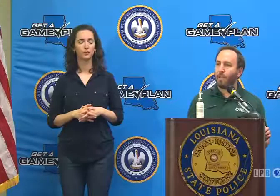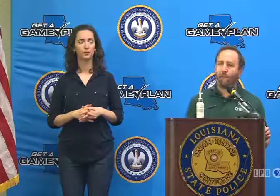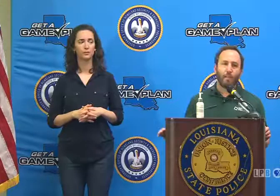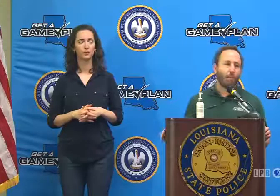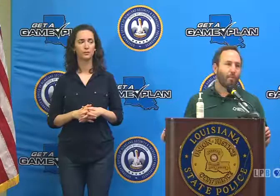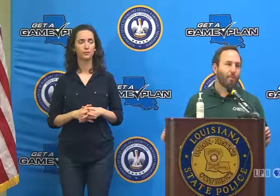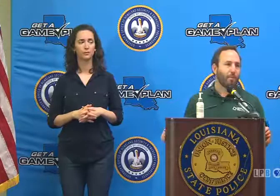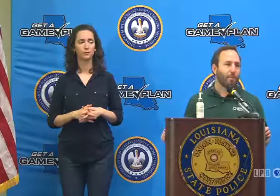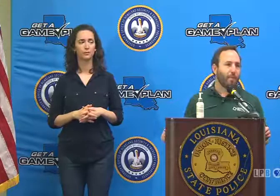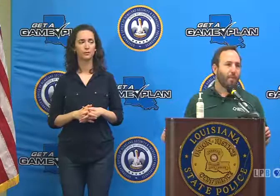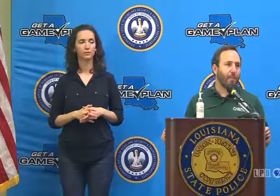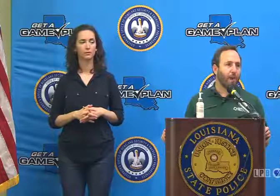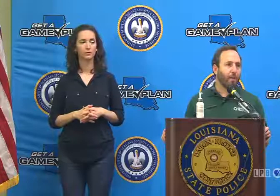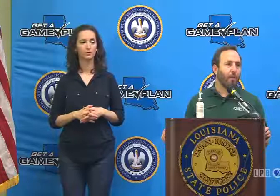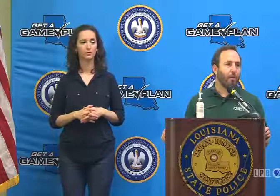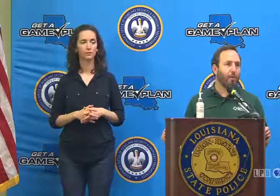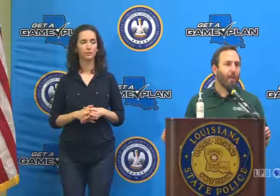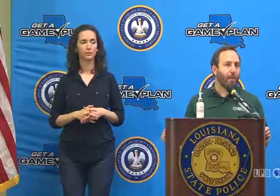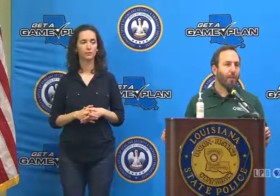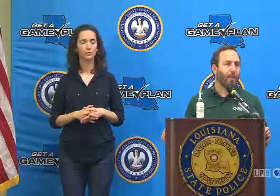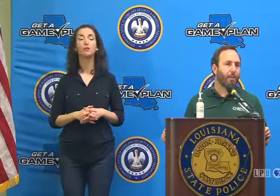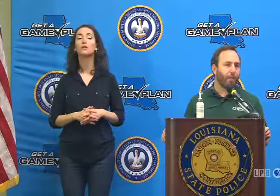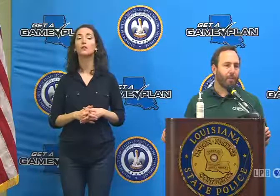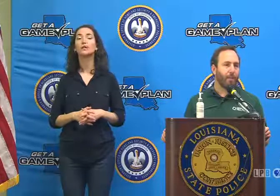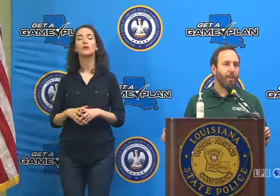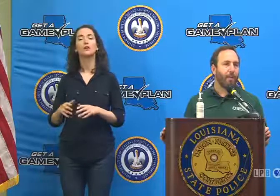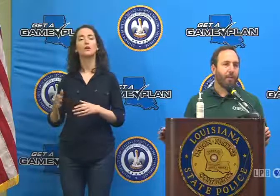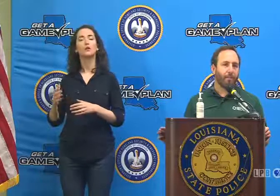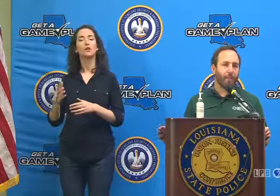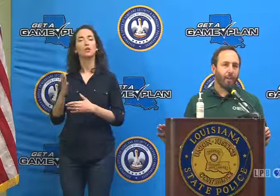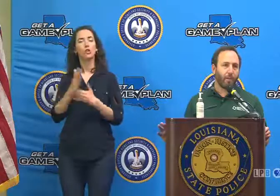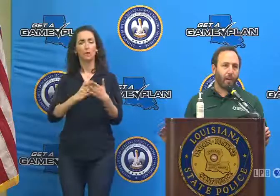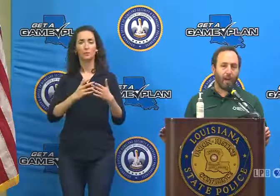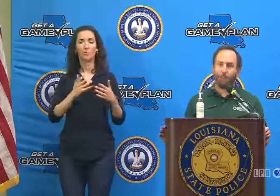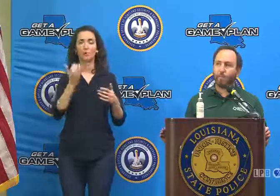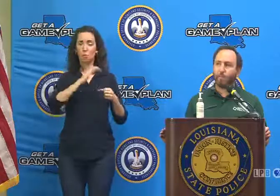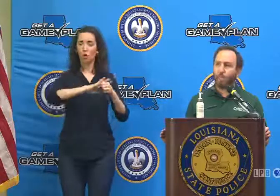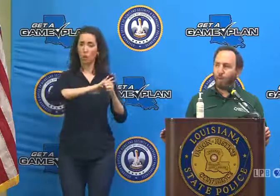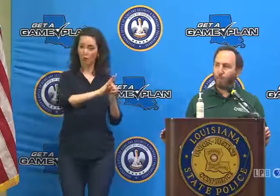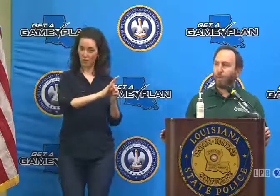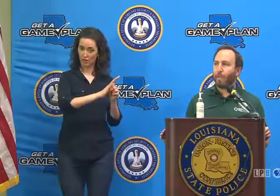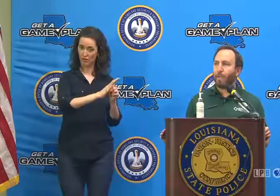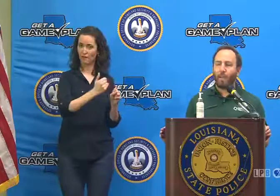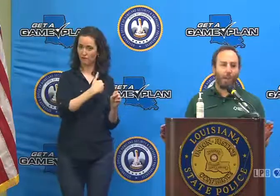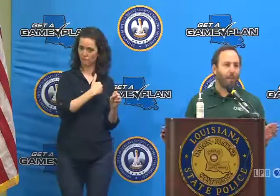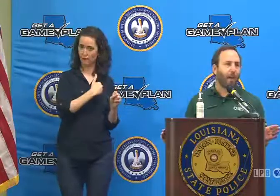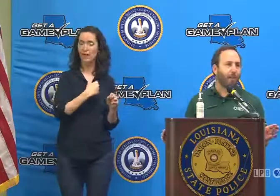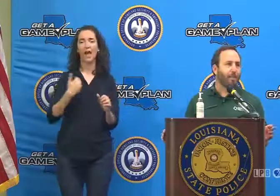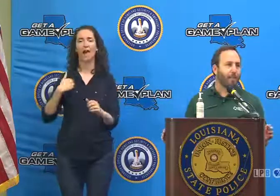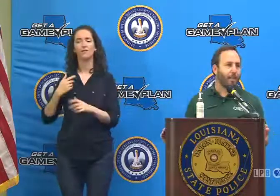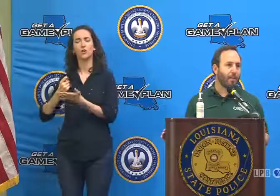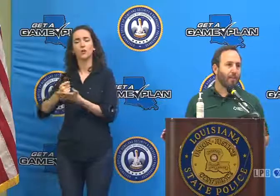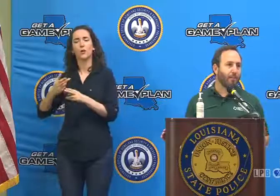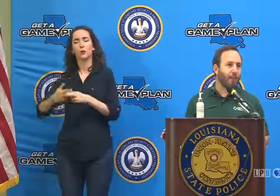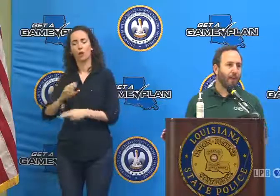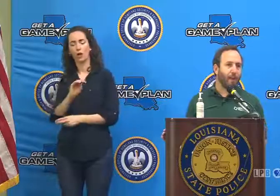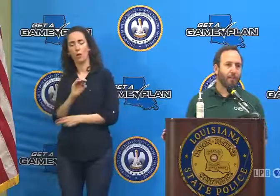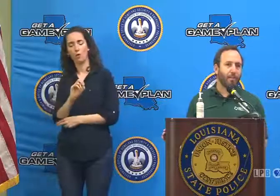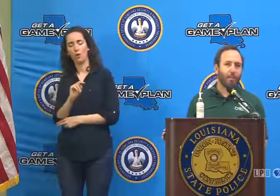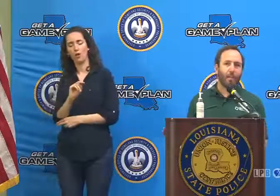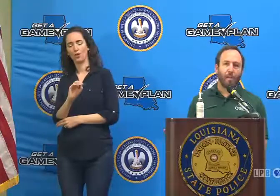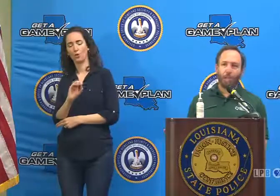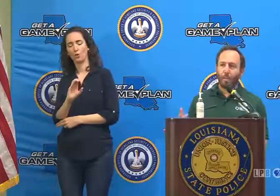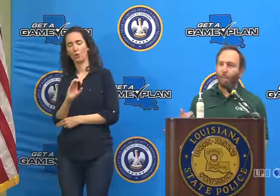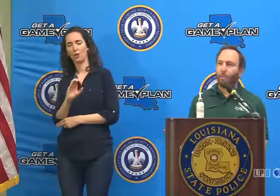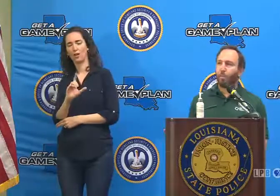the state that people can receive monoclonal antibody treatment if they are positive with COVID and not yet sick enough to be in the